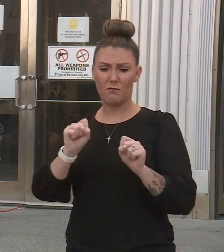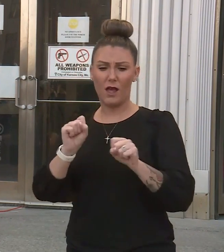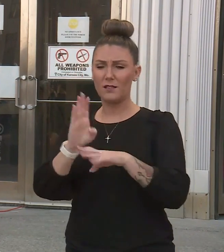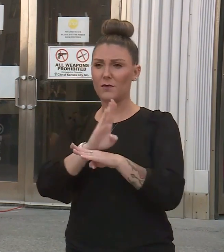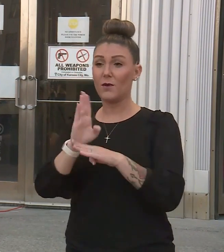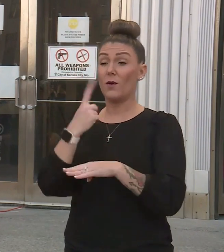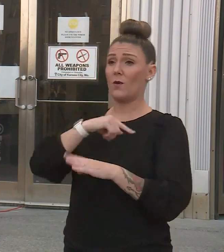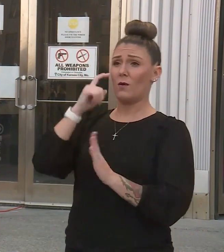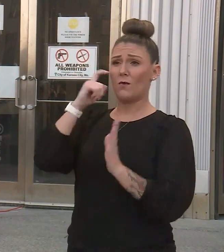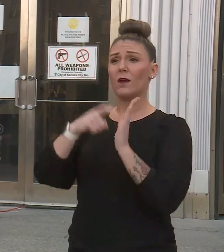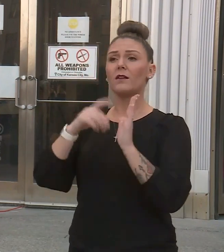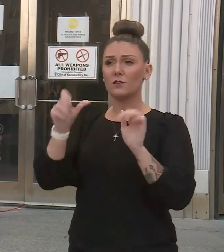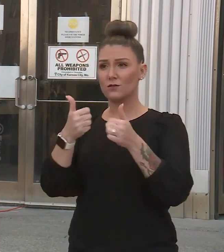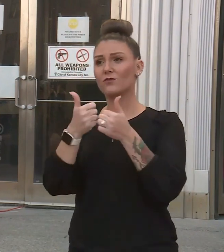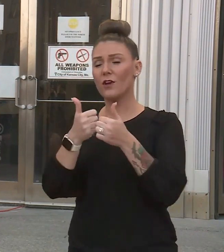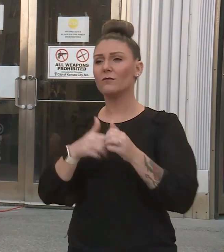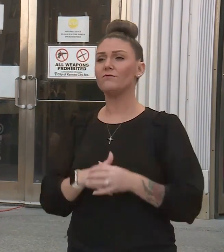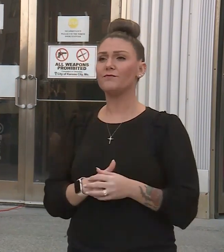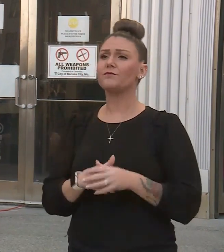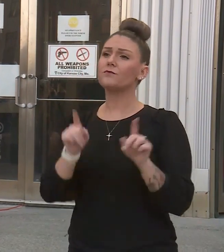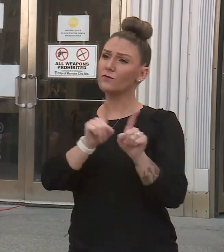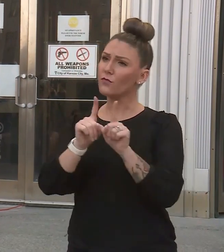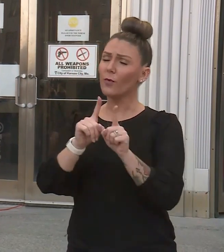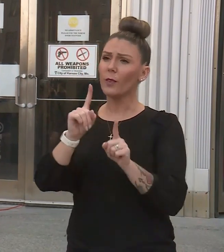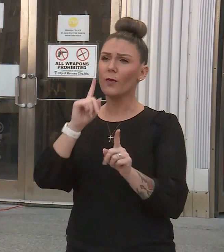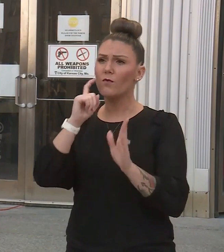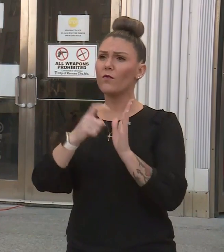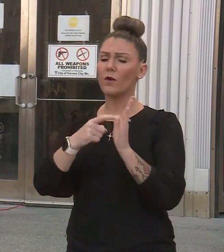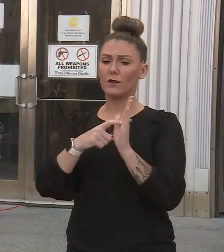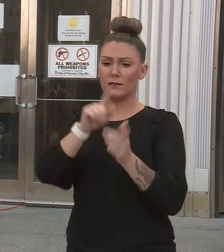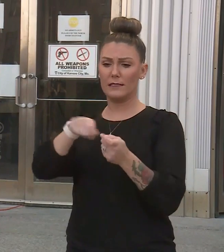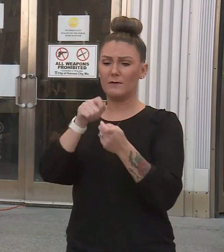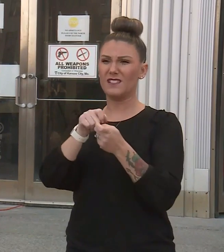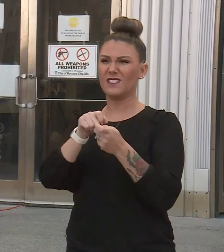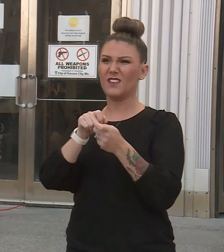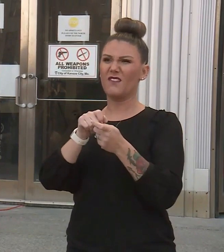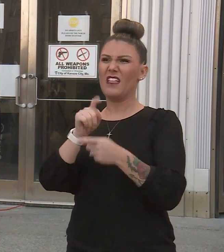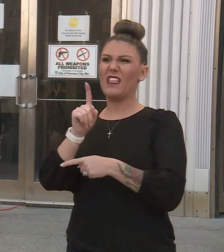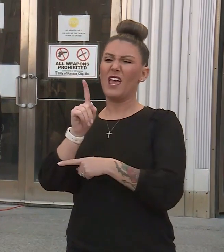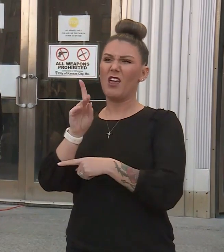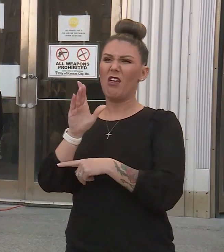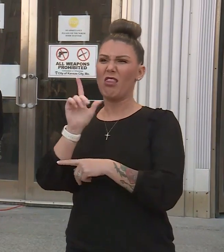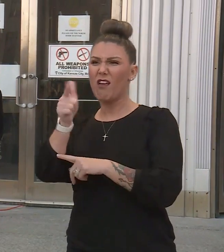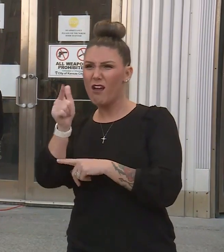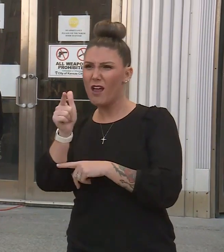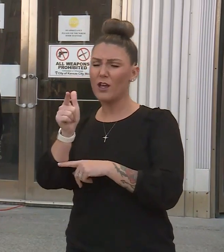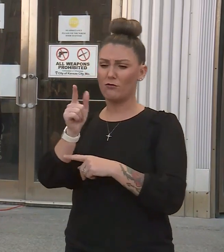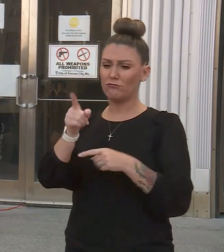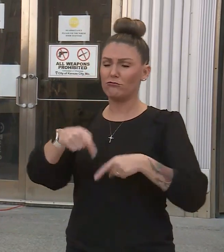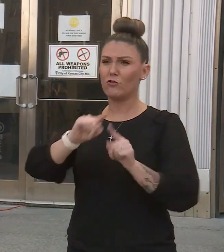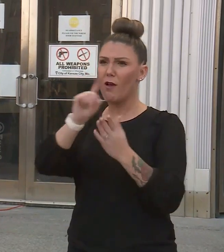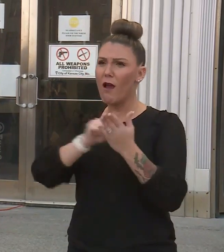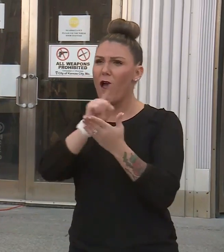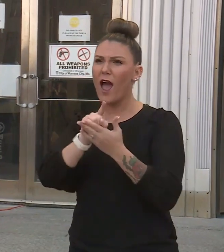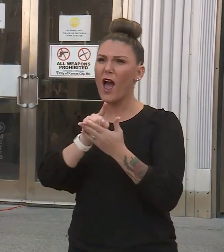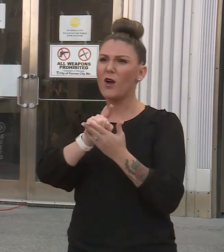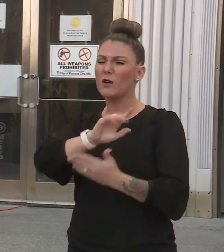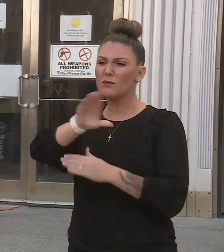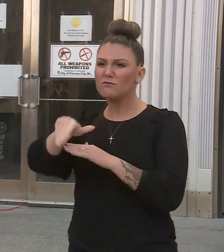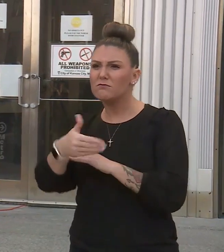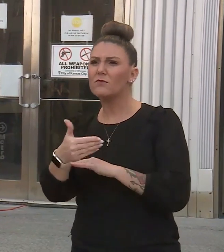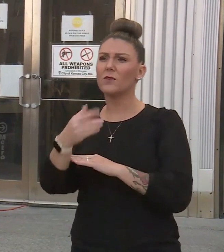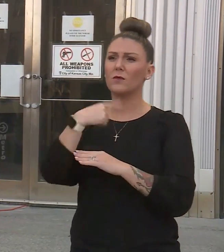First, we recognize the challenge, but we also recognize the fact that particularly in the later hours for our health department enforcement enforcement, we've seen